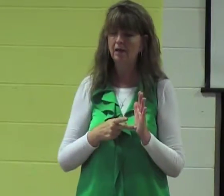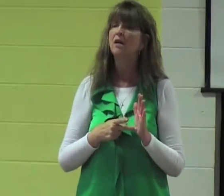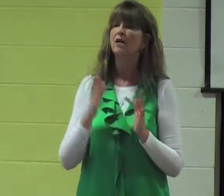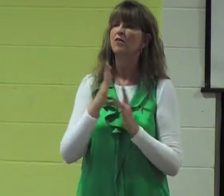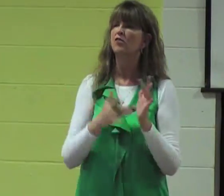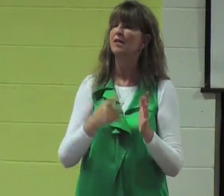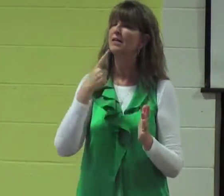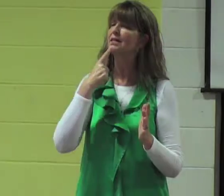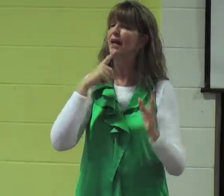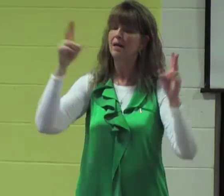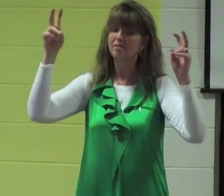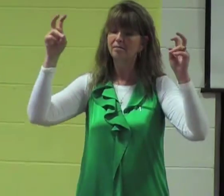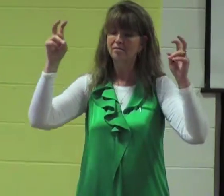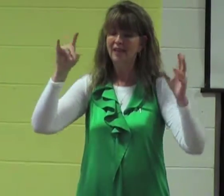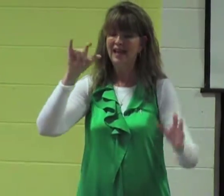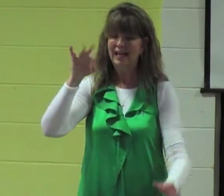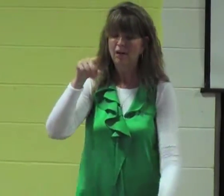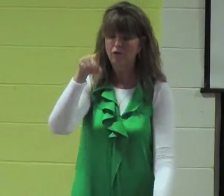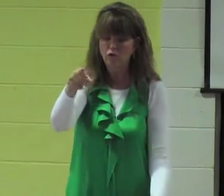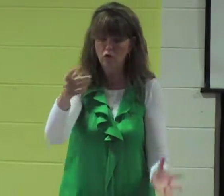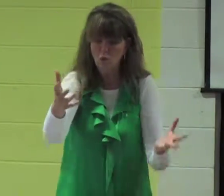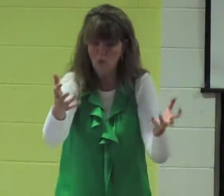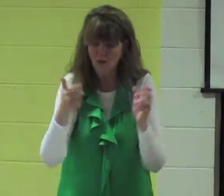me. So when he said that he meant